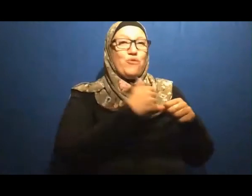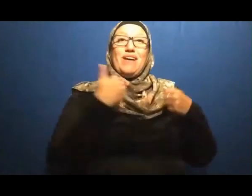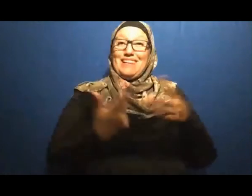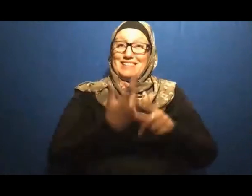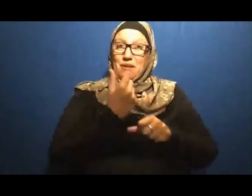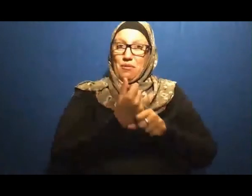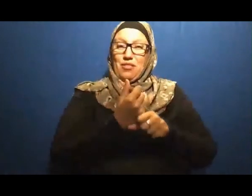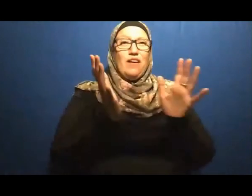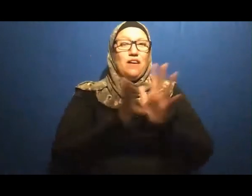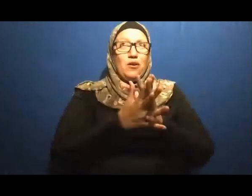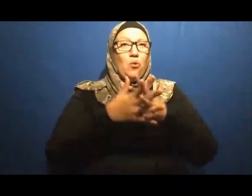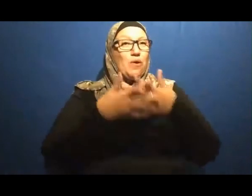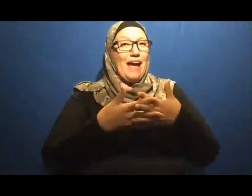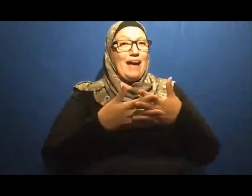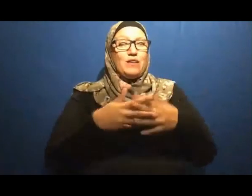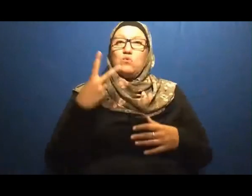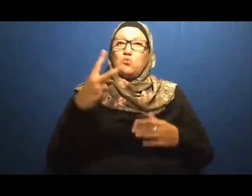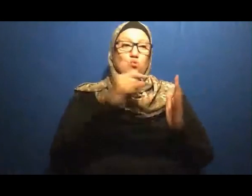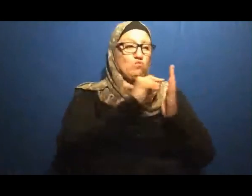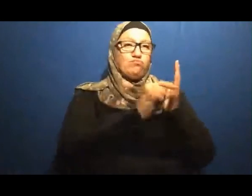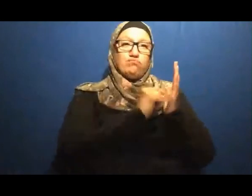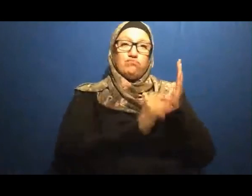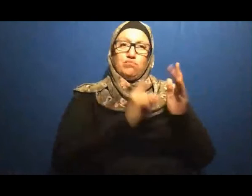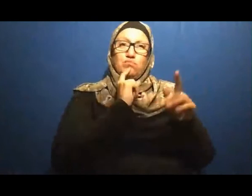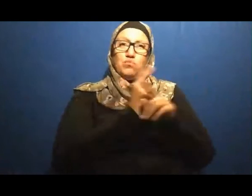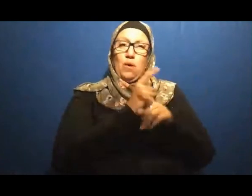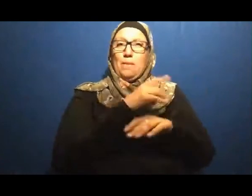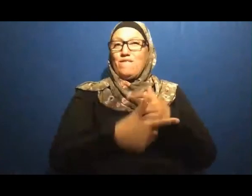Two verses In the Quran On the one hand We see that Quran says